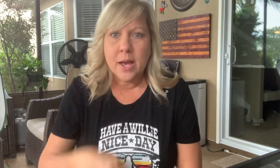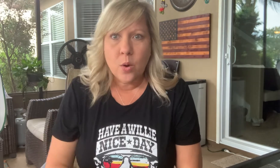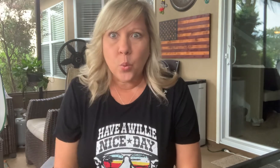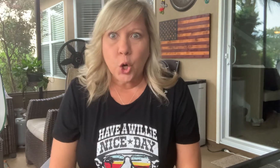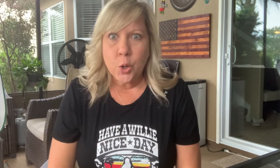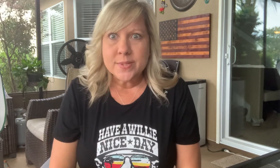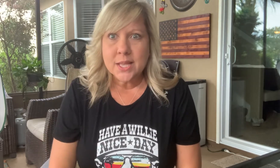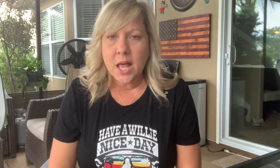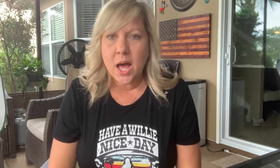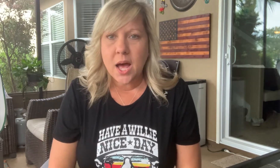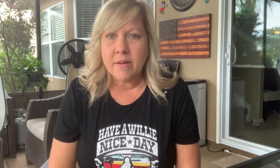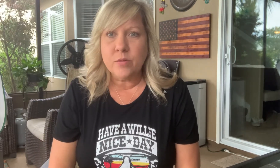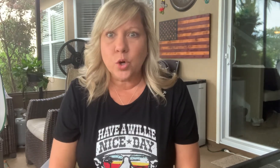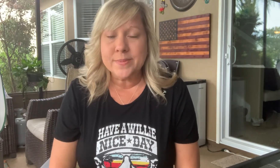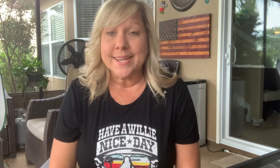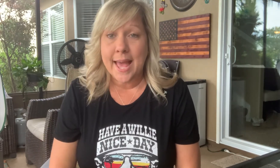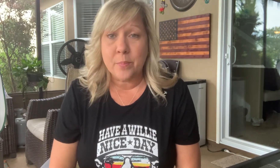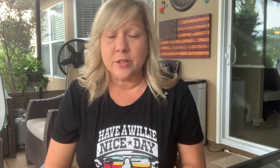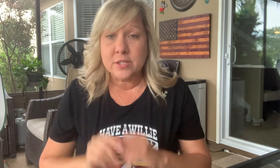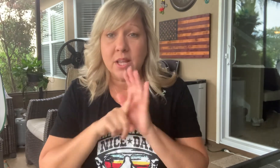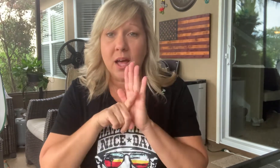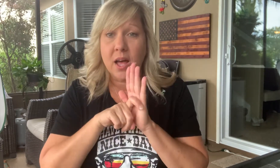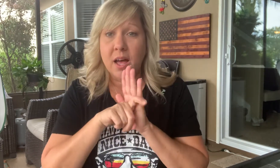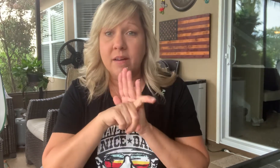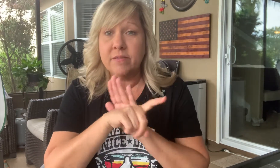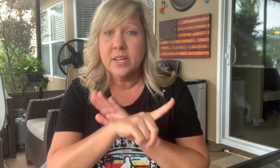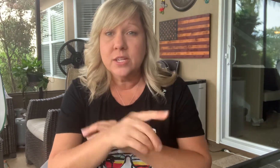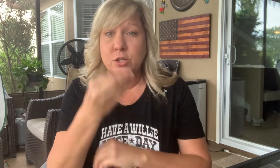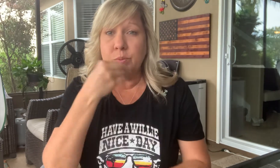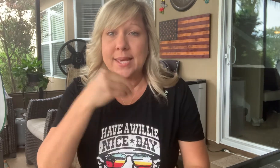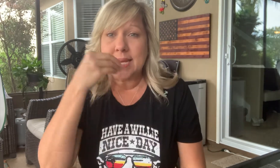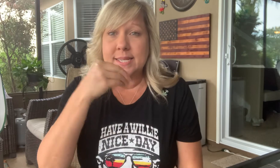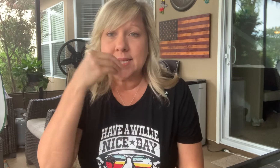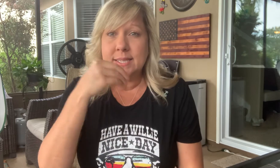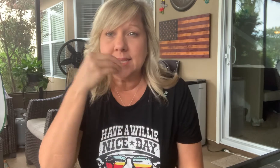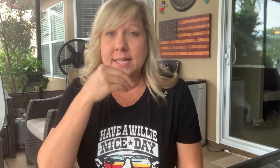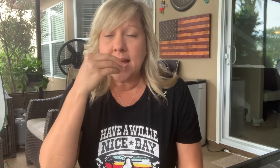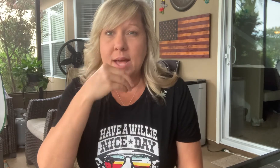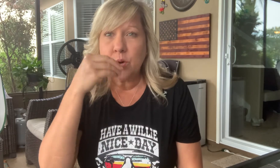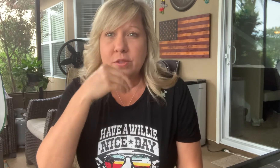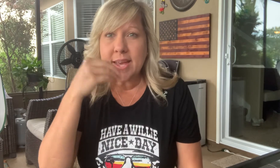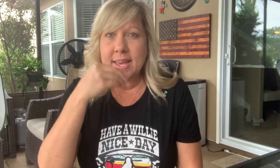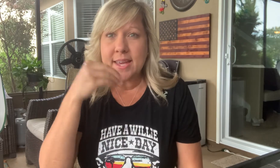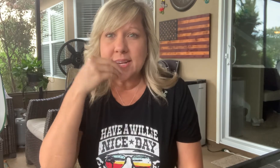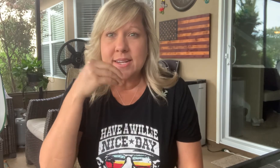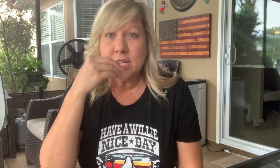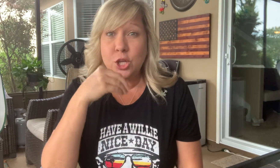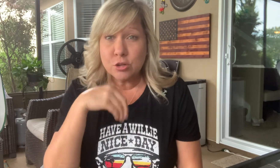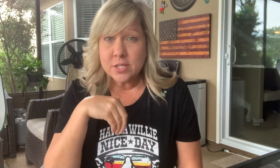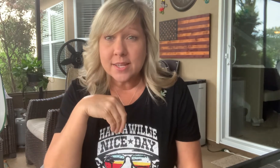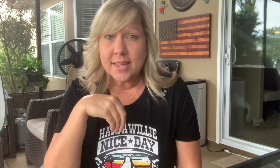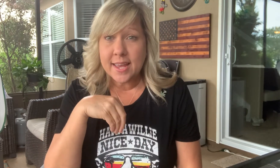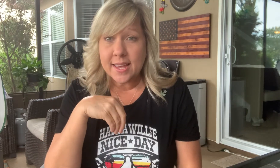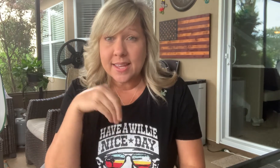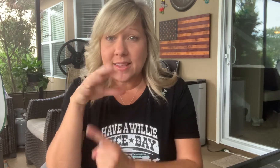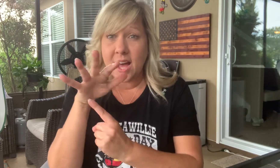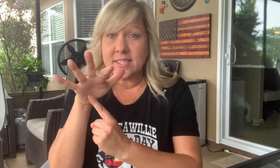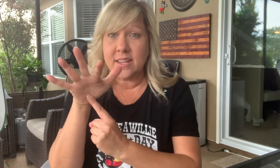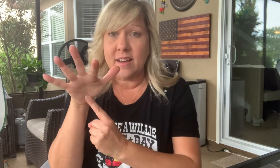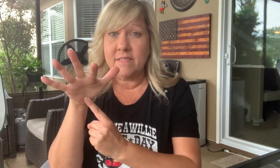Worms love. Worms and caterpillars love to eat. And what do they eat? Usually they eat lots of